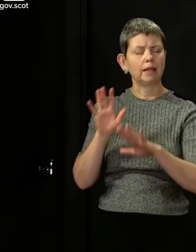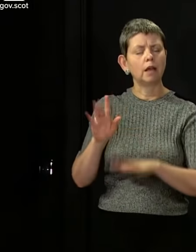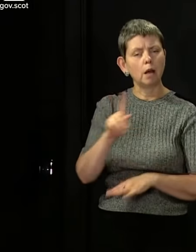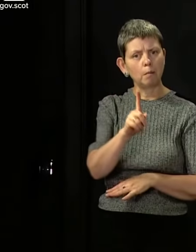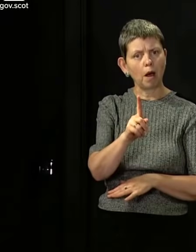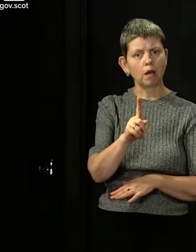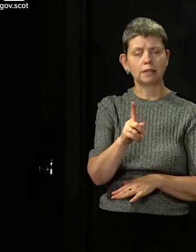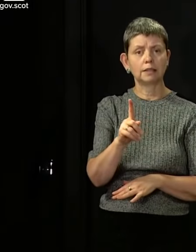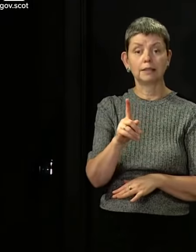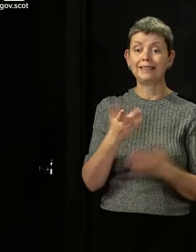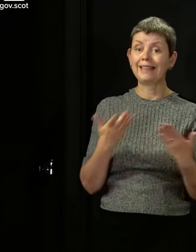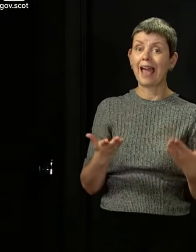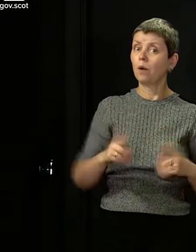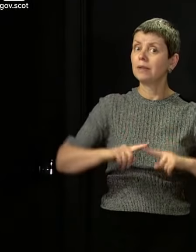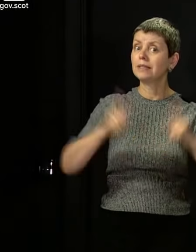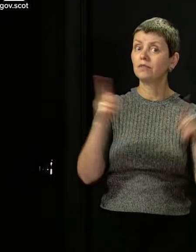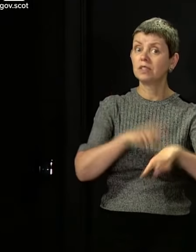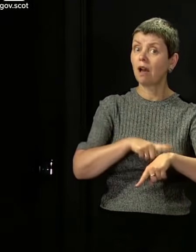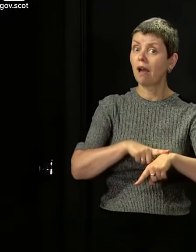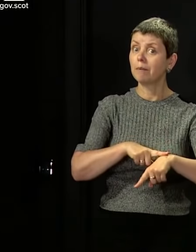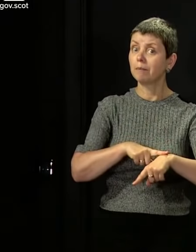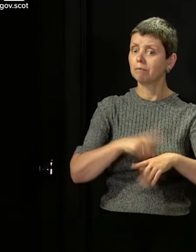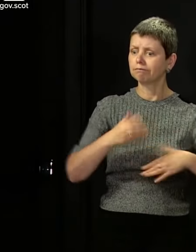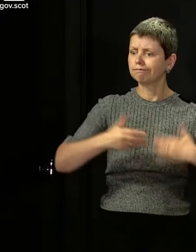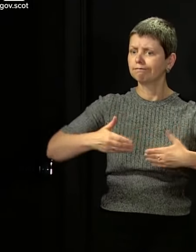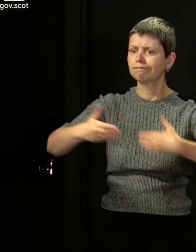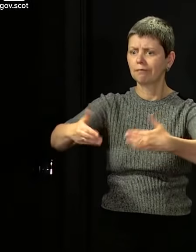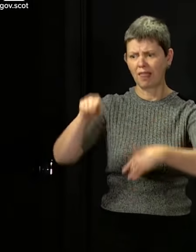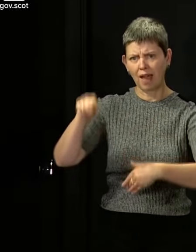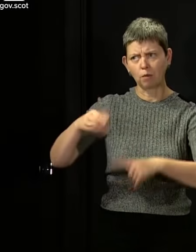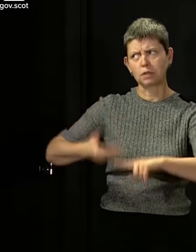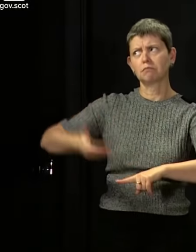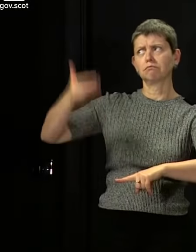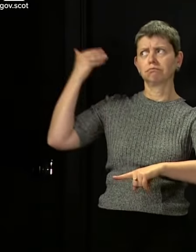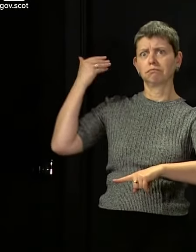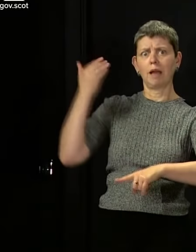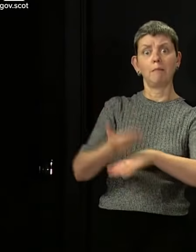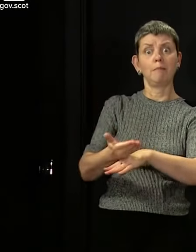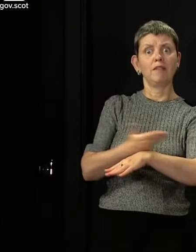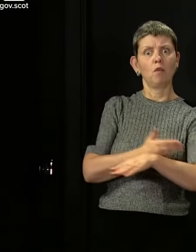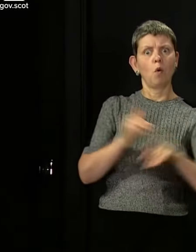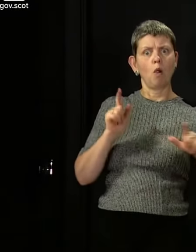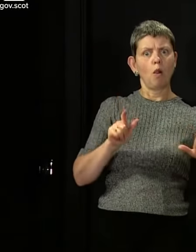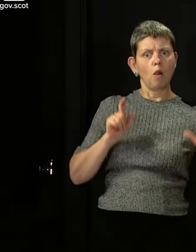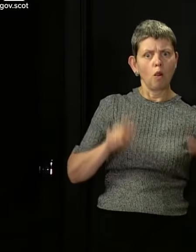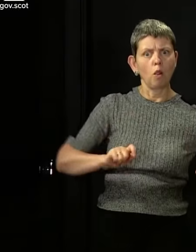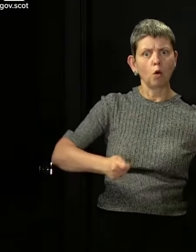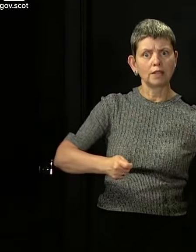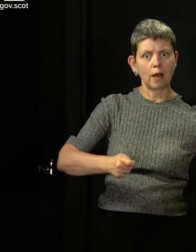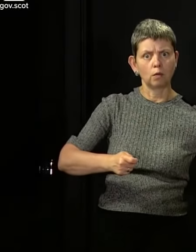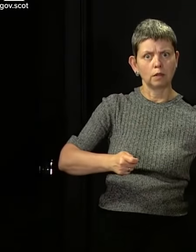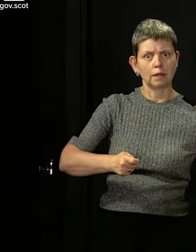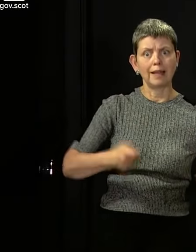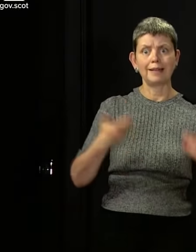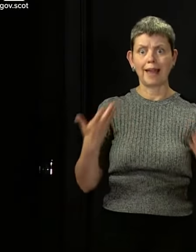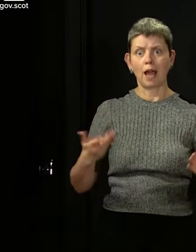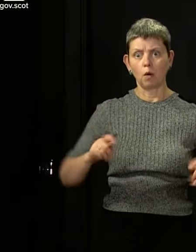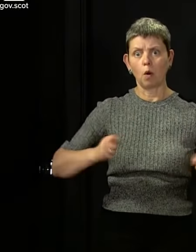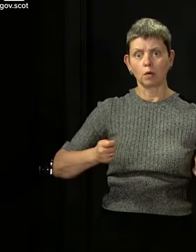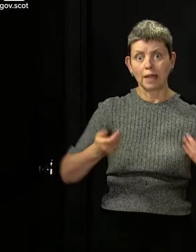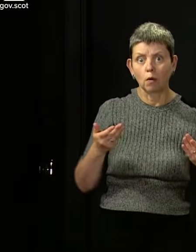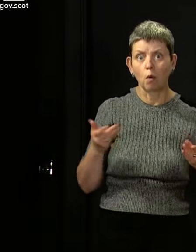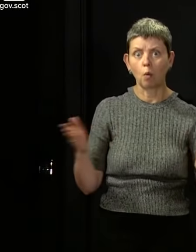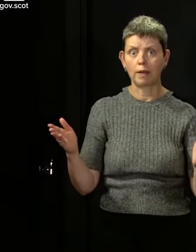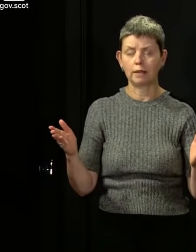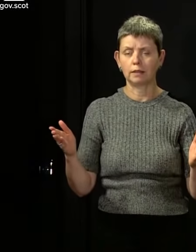changed just because we're at a different phase of dealing with this. That was at a point when we were going into lockdown. This is a point where we're coming out of lockdown. And if we